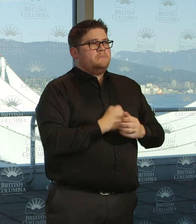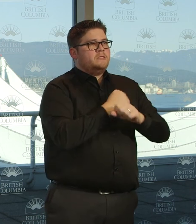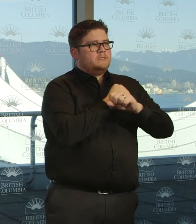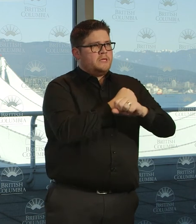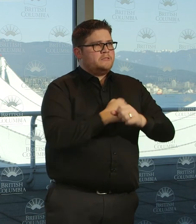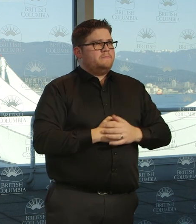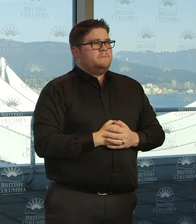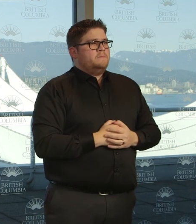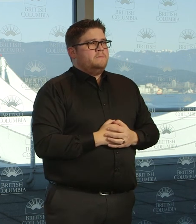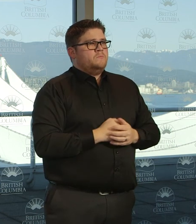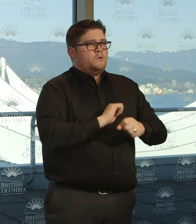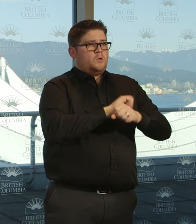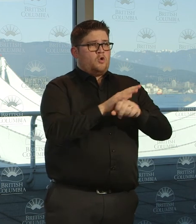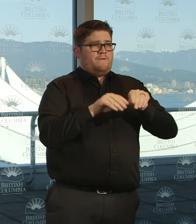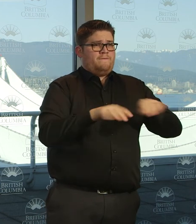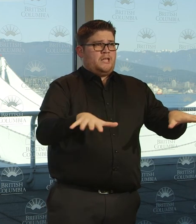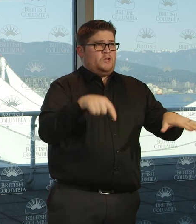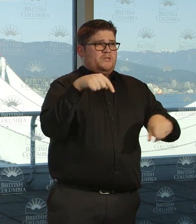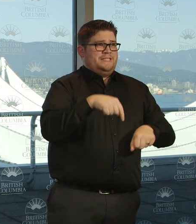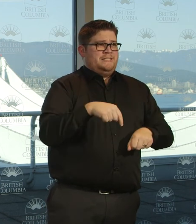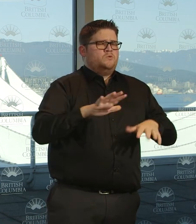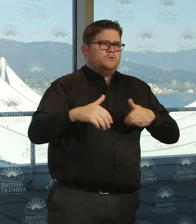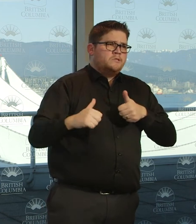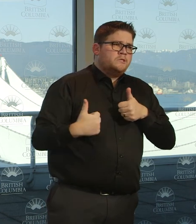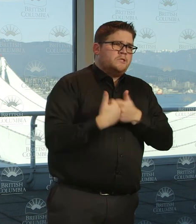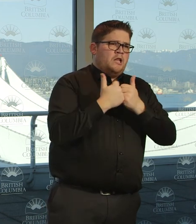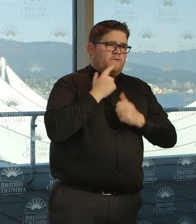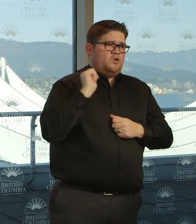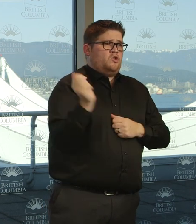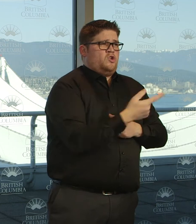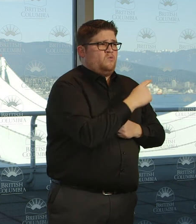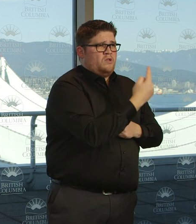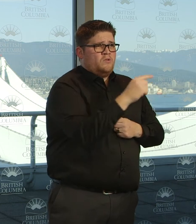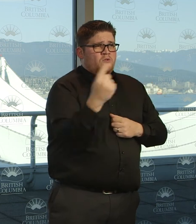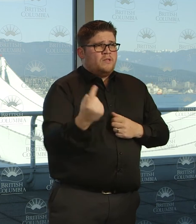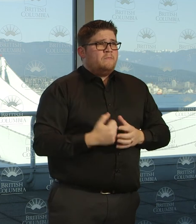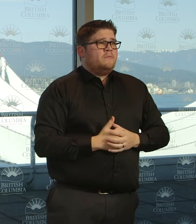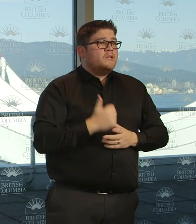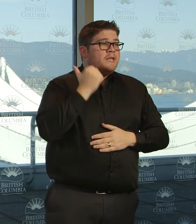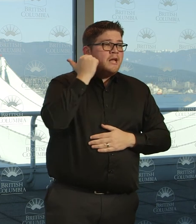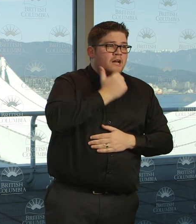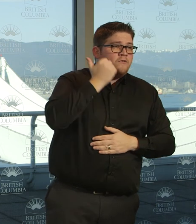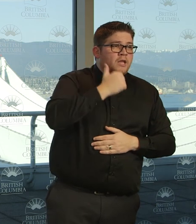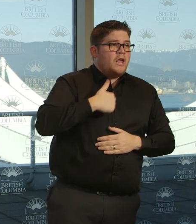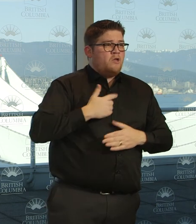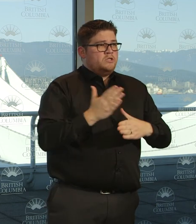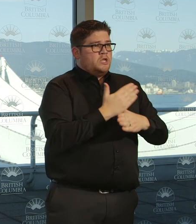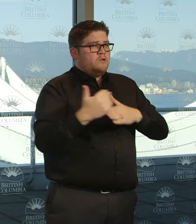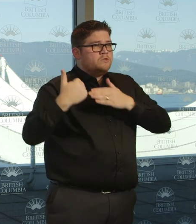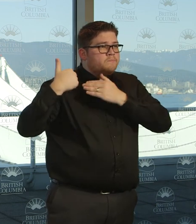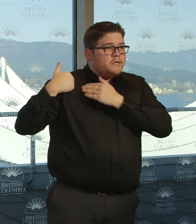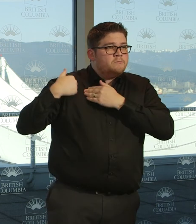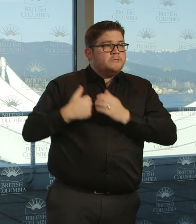challenge for us all. And as each day brings news of our shared battle, of our shared obligation, of our shared obligation to one another,